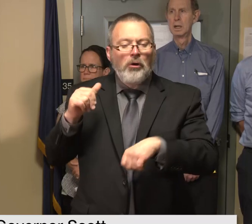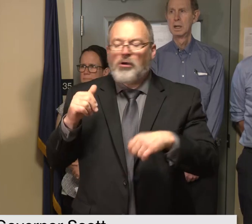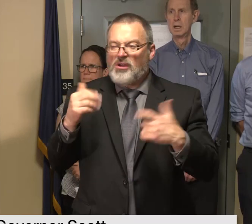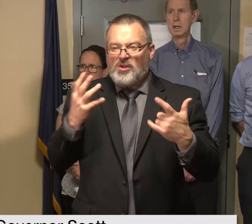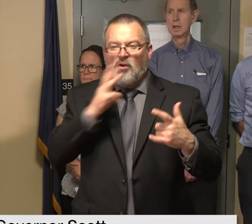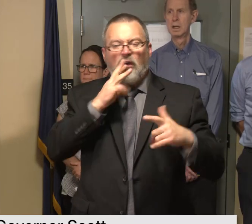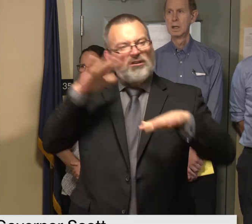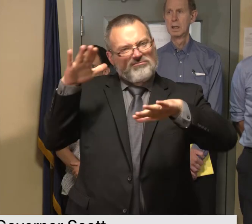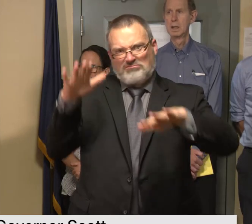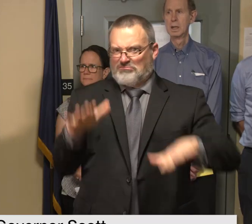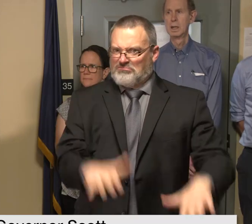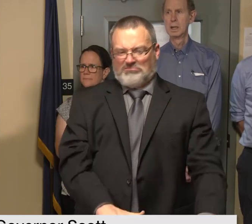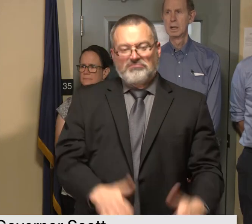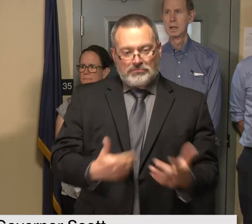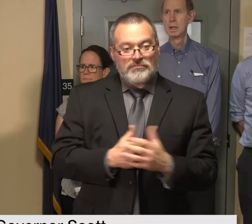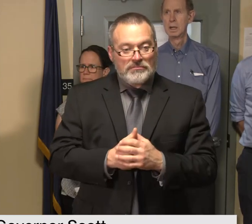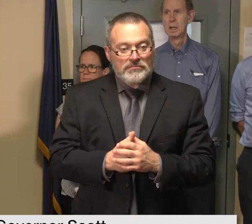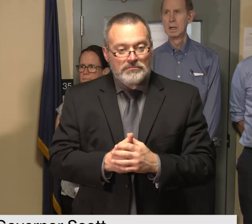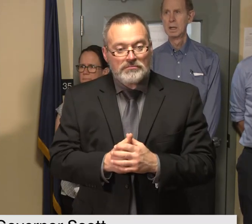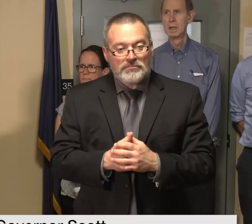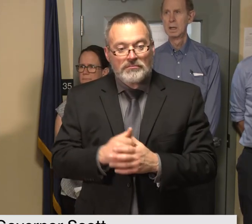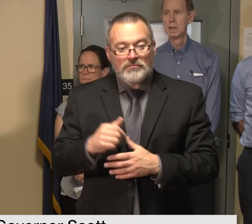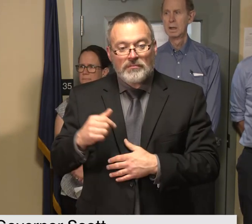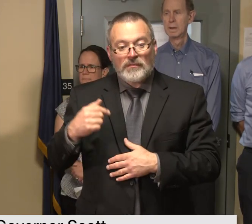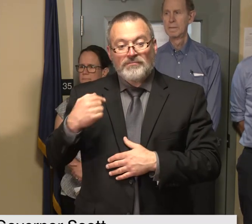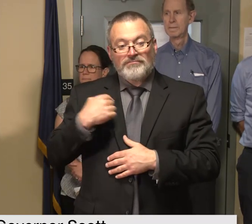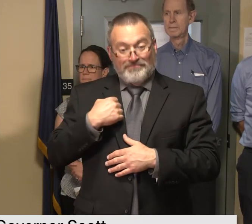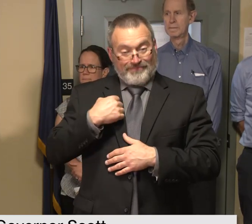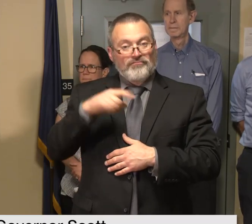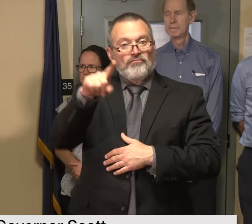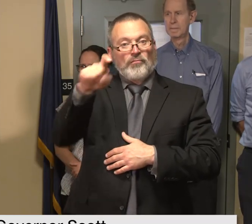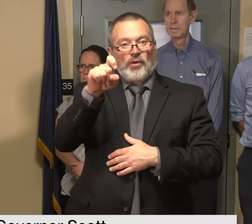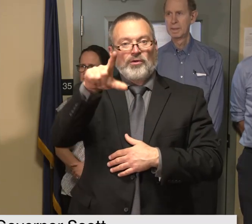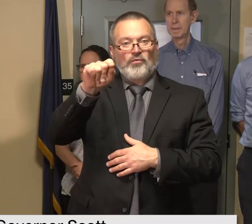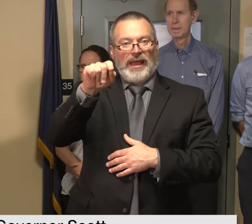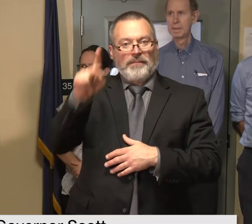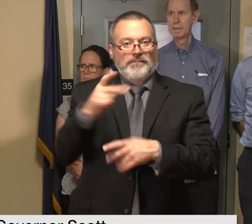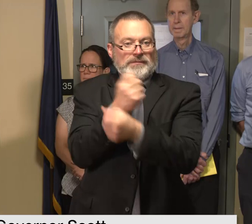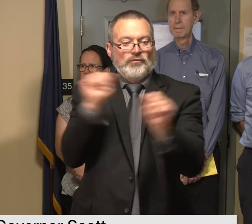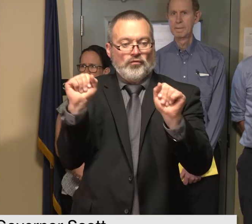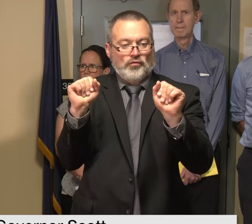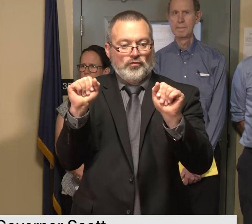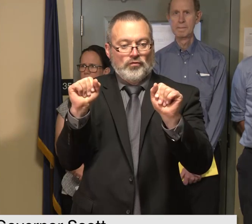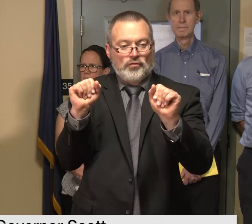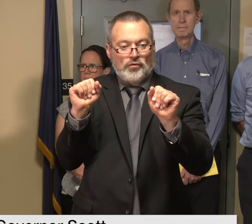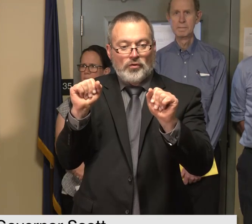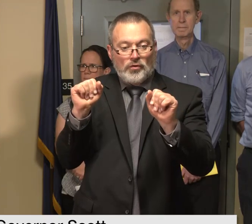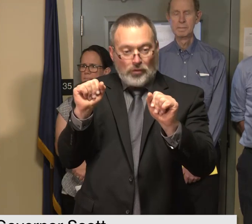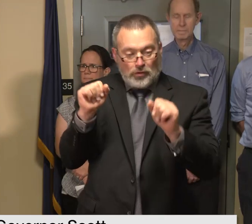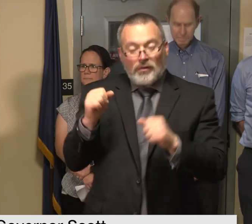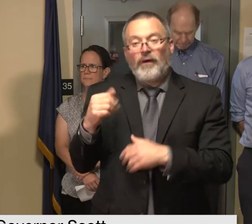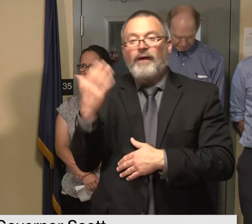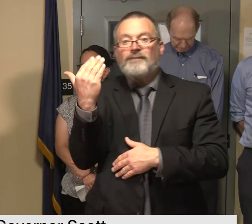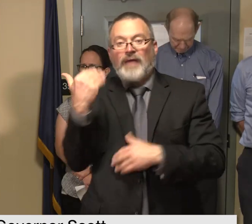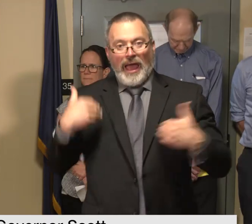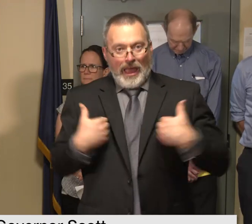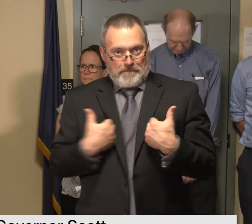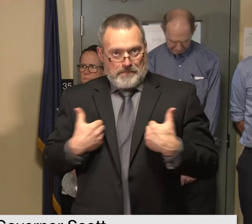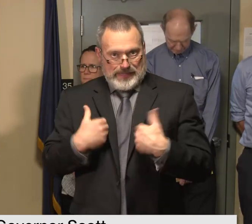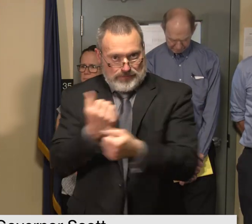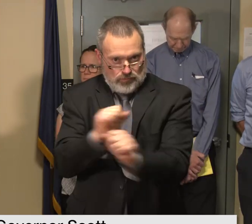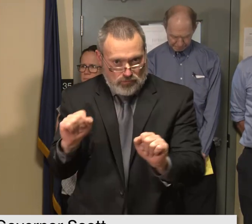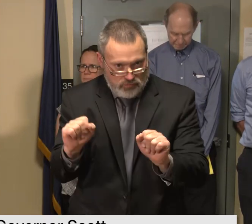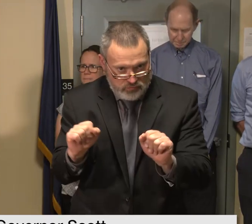120 people 15 animals and have assisted with dozens of evacuations this does not